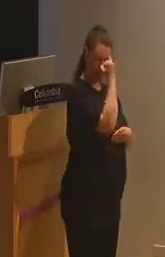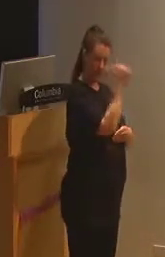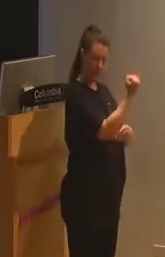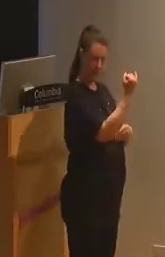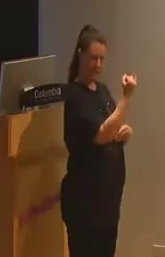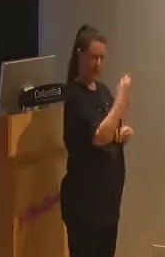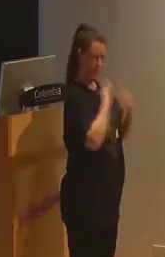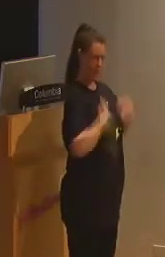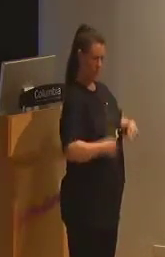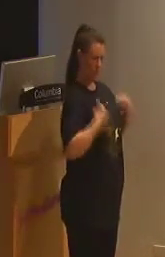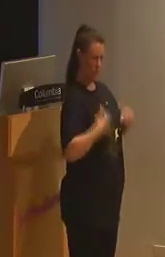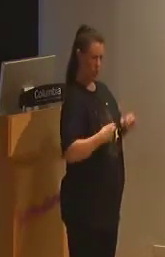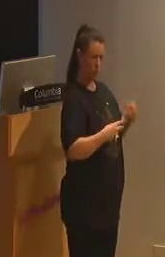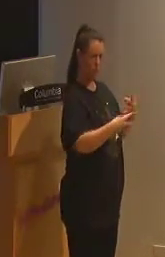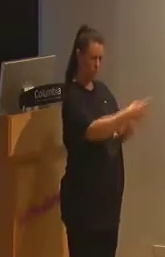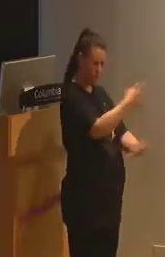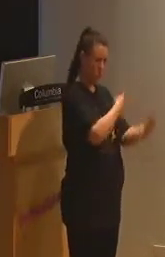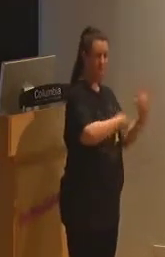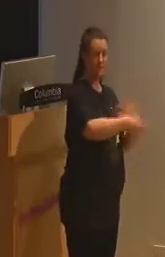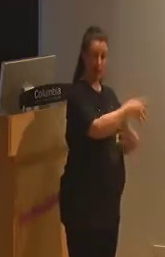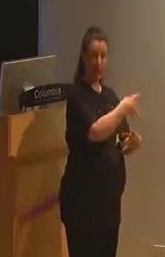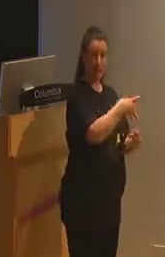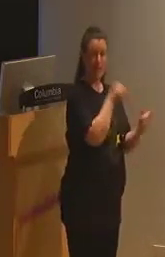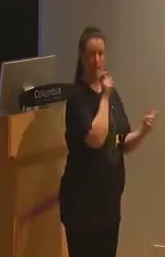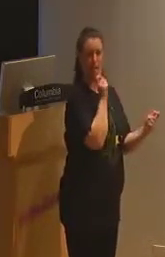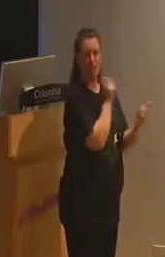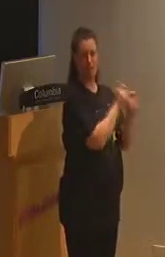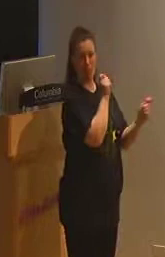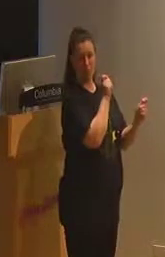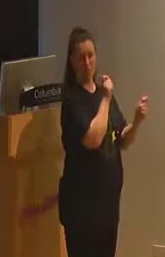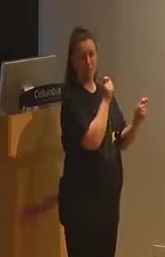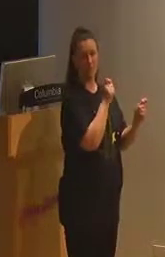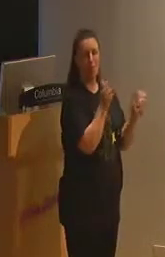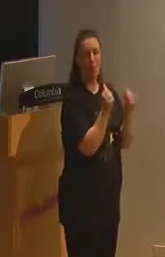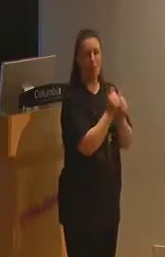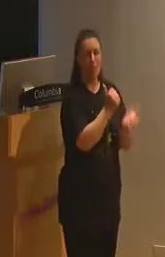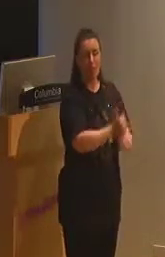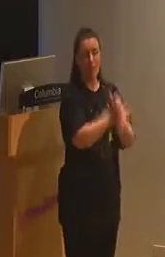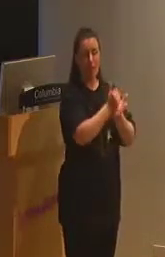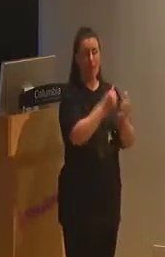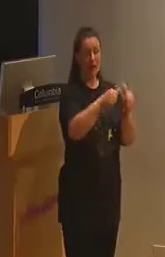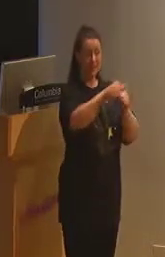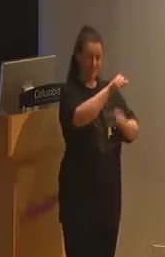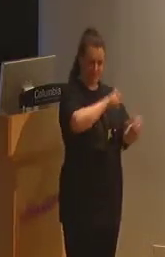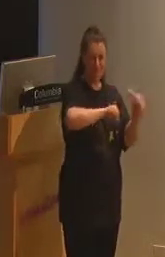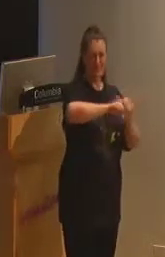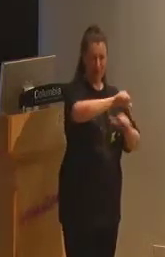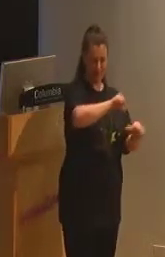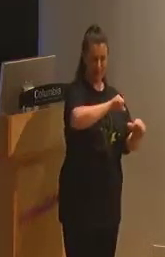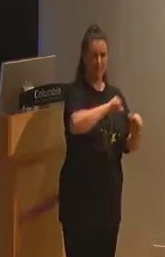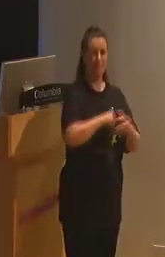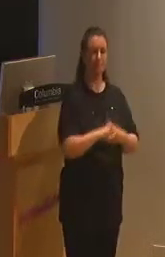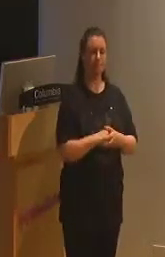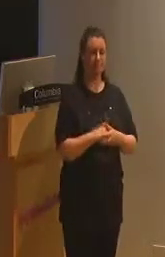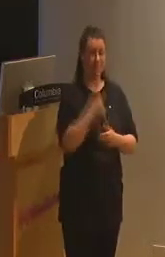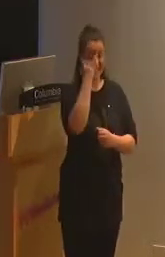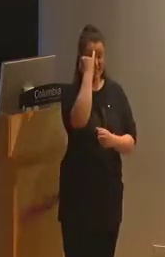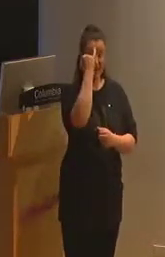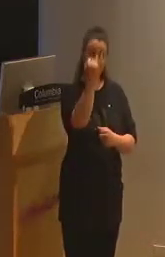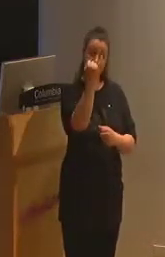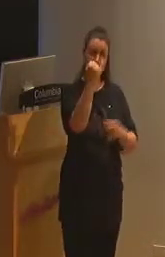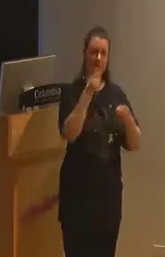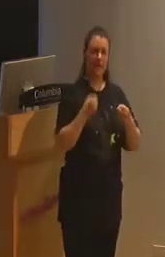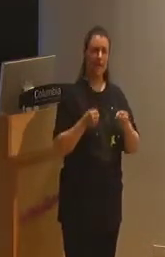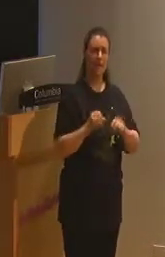human condition and society could be perfected by a scientific rationality. This logic influenced the development